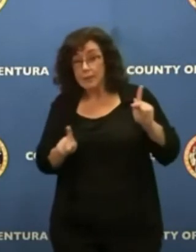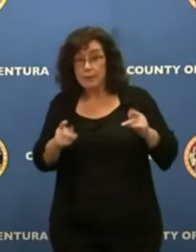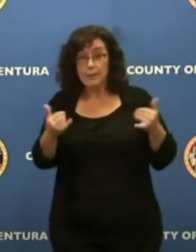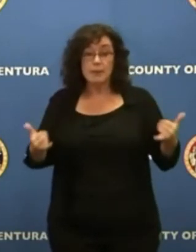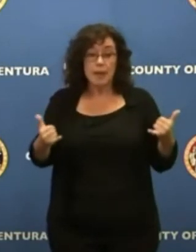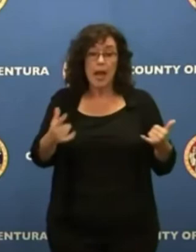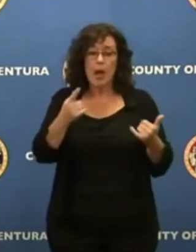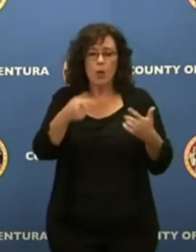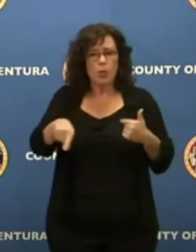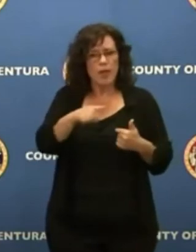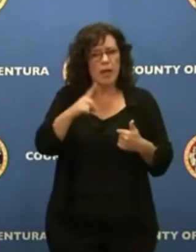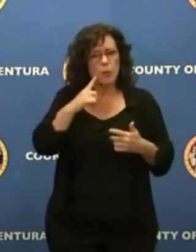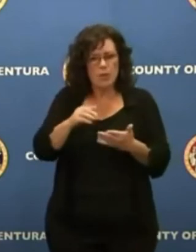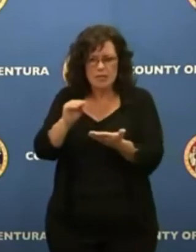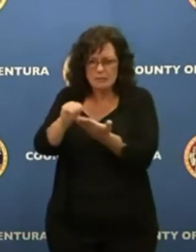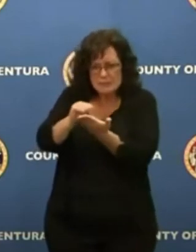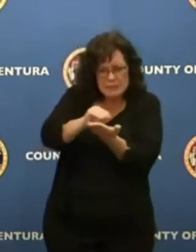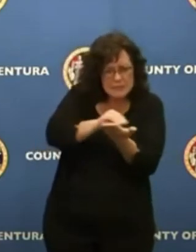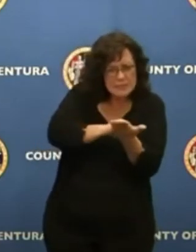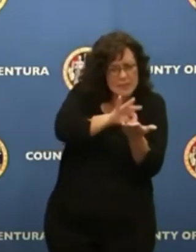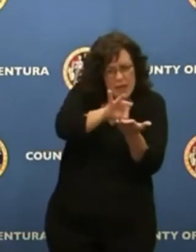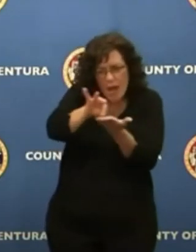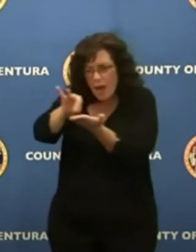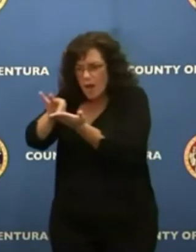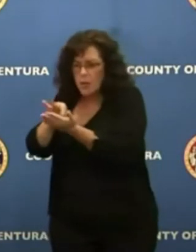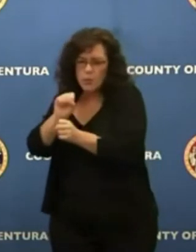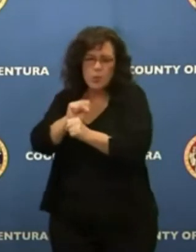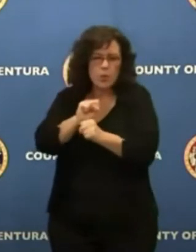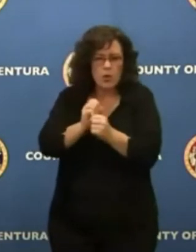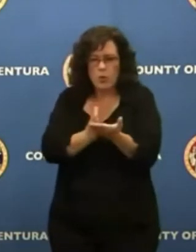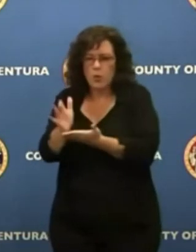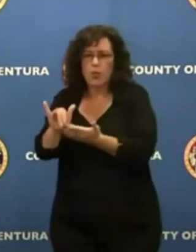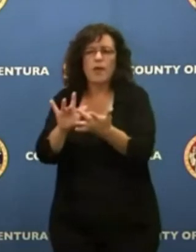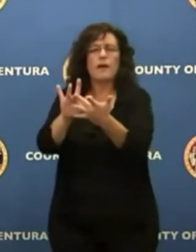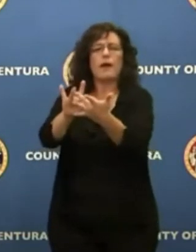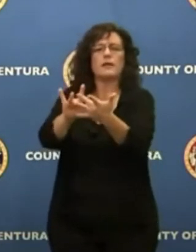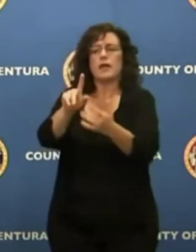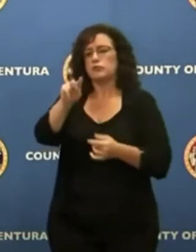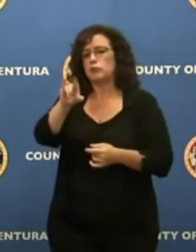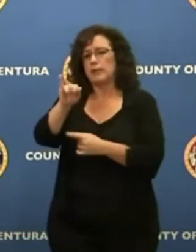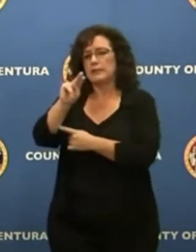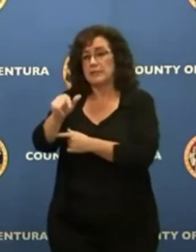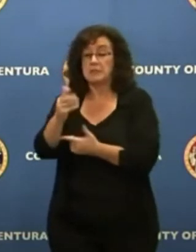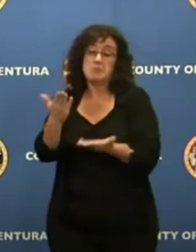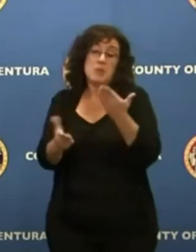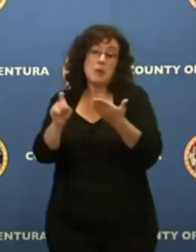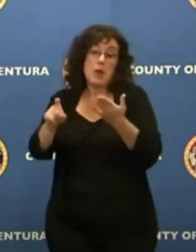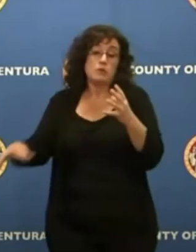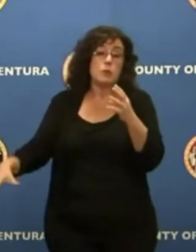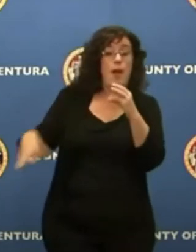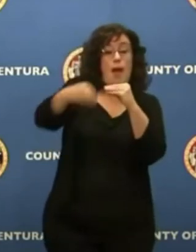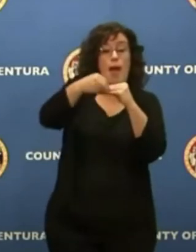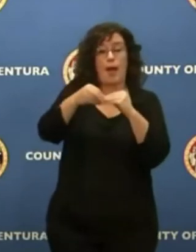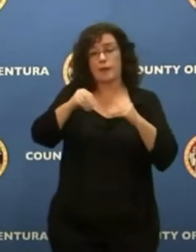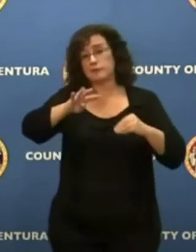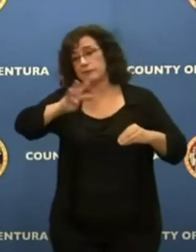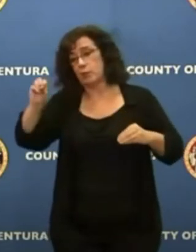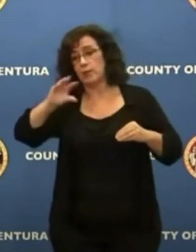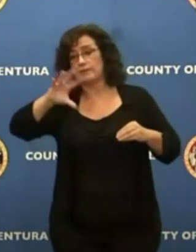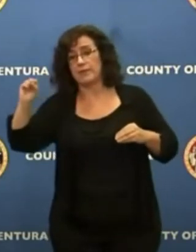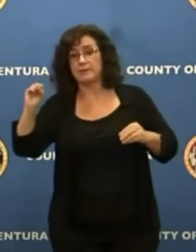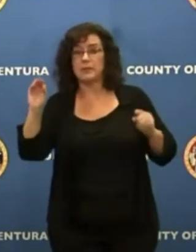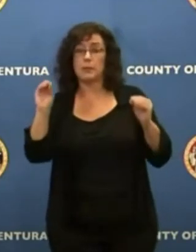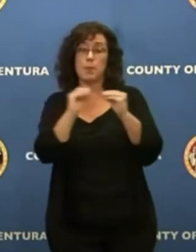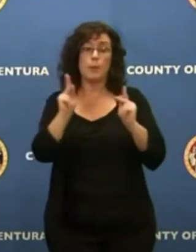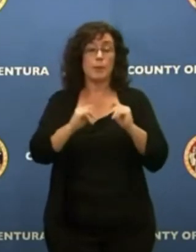program grows and as we see the needs for it. As we do more testing, we will find more and more people who have